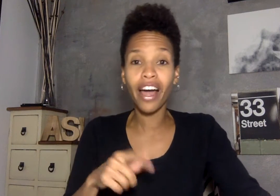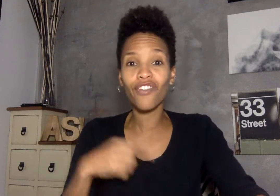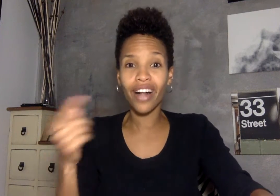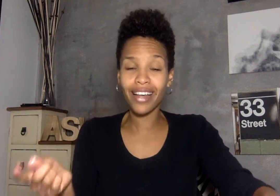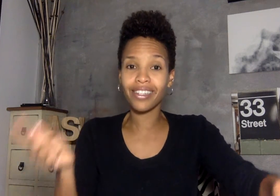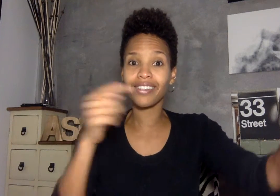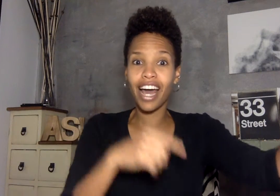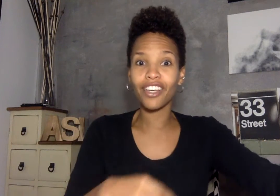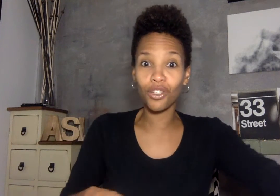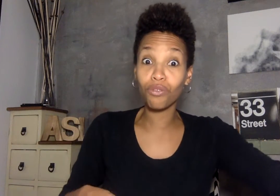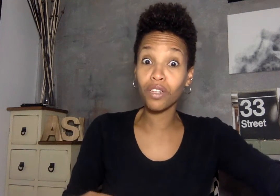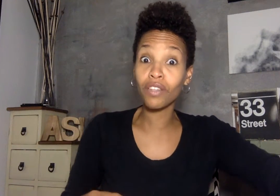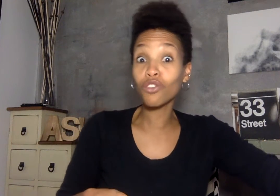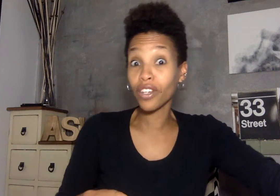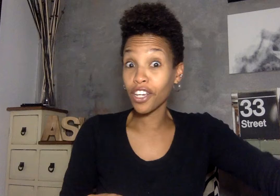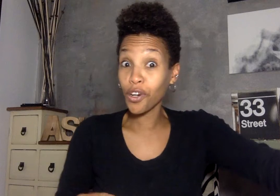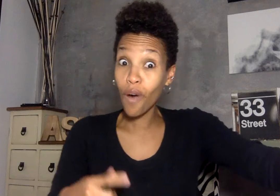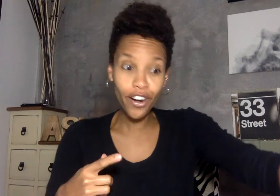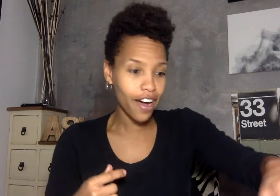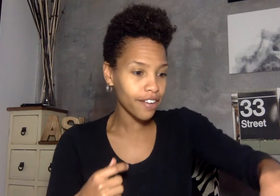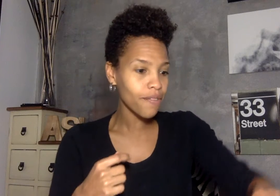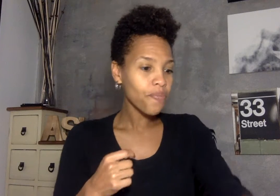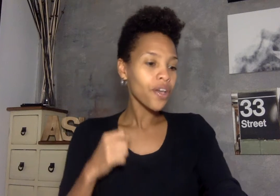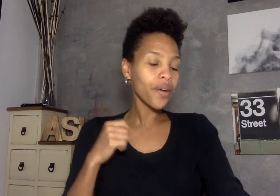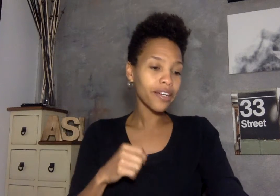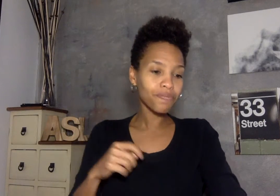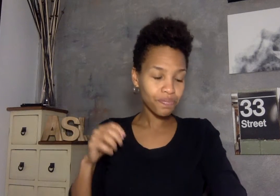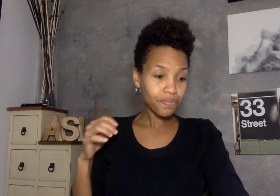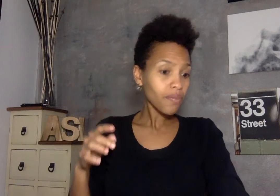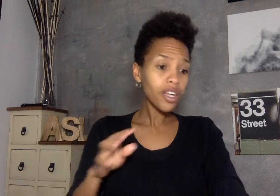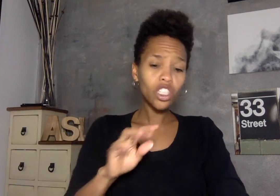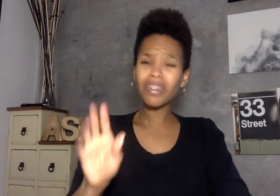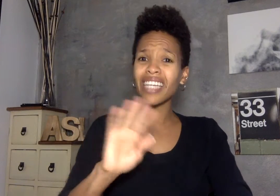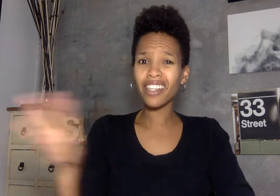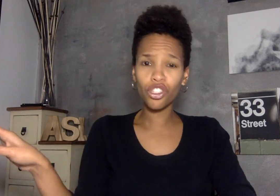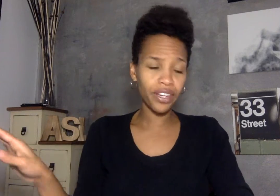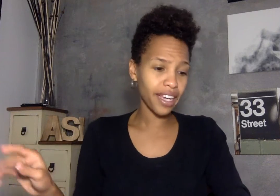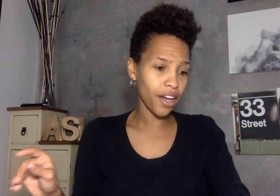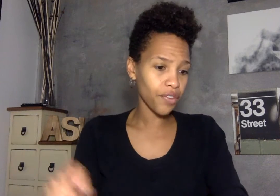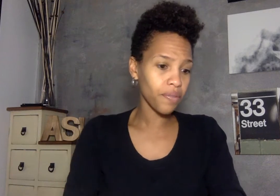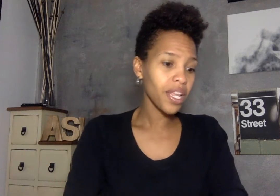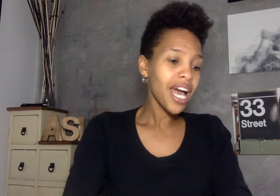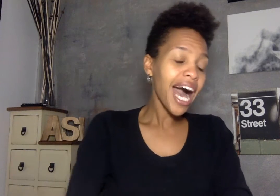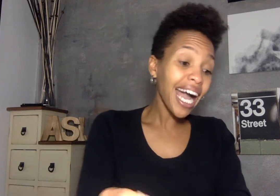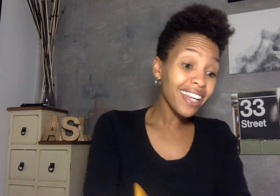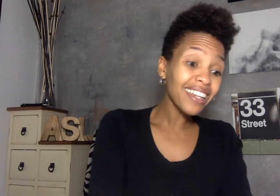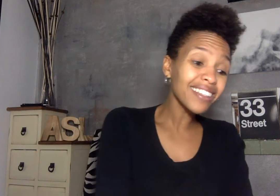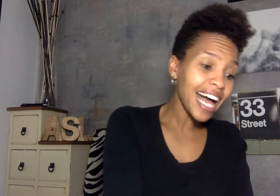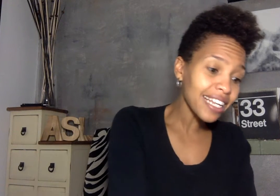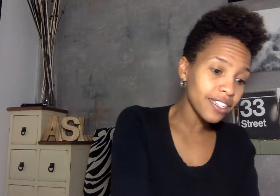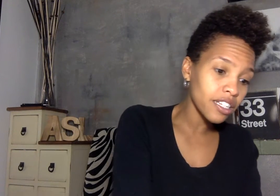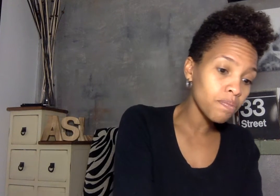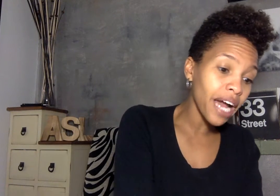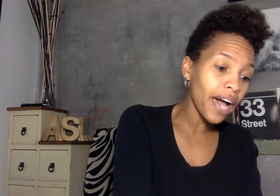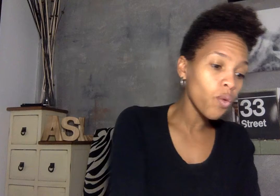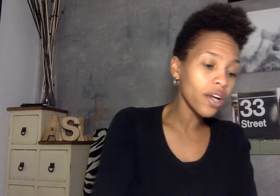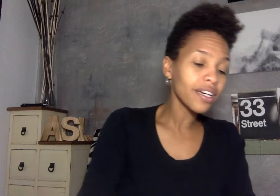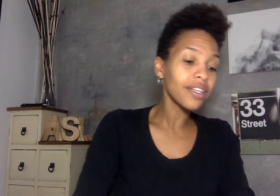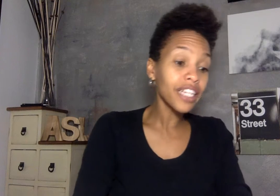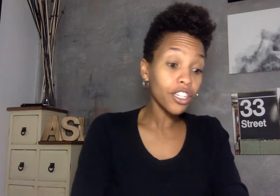kind of glasses that you would be drinking your water out of okay so i'm gonna take the drinking out of it i need glasses but i want clear